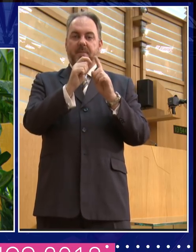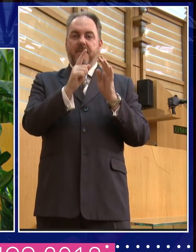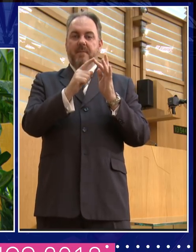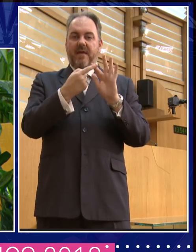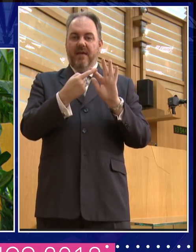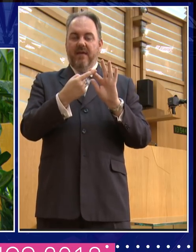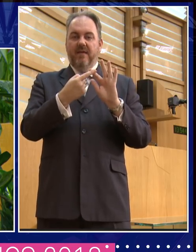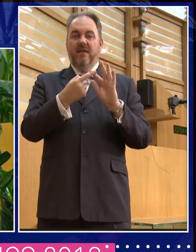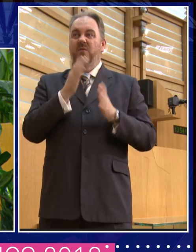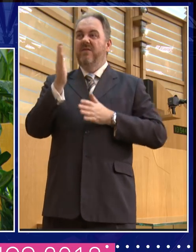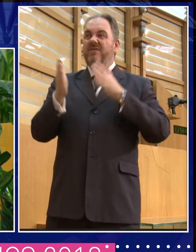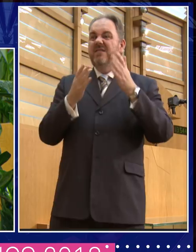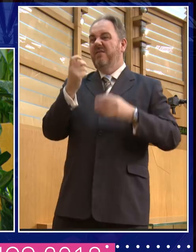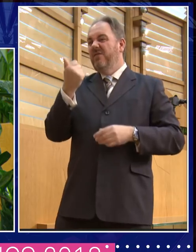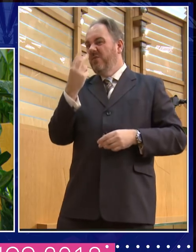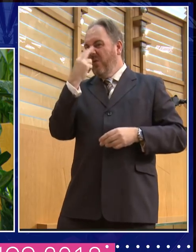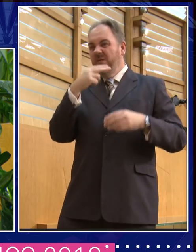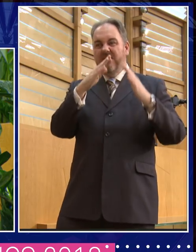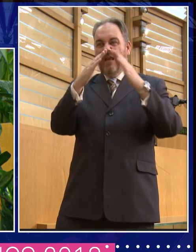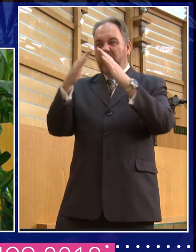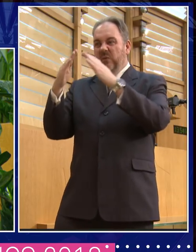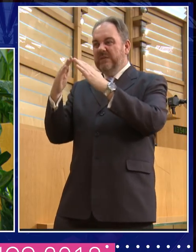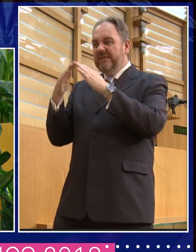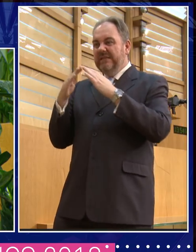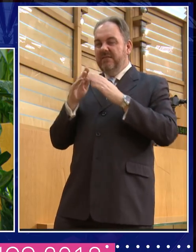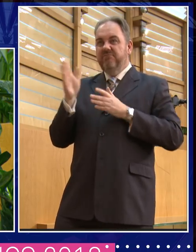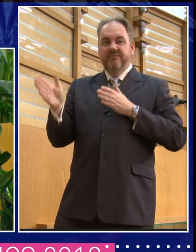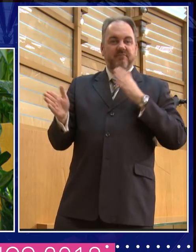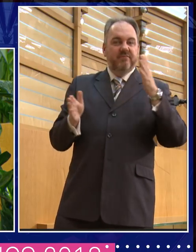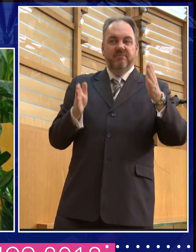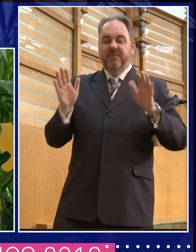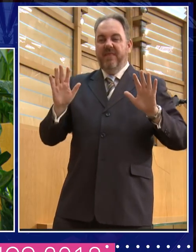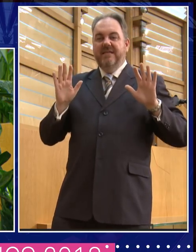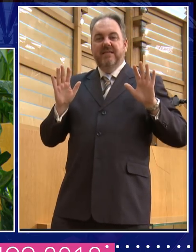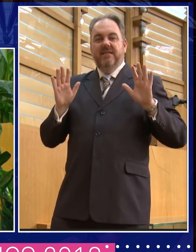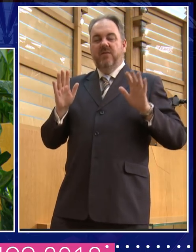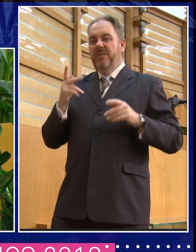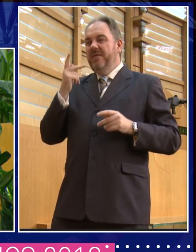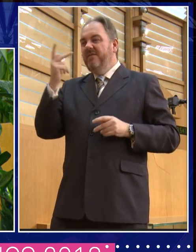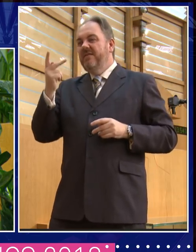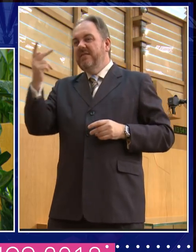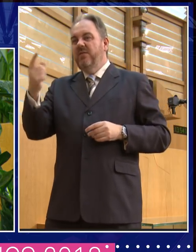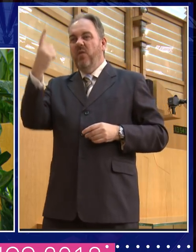houses, never got outside the city of Pompeii, or possibly went to see a museum. And,